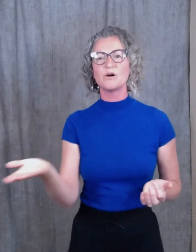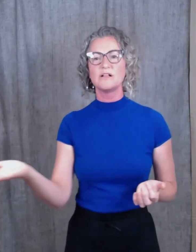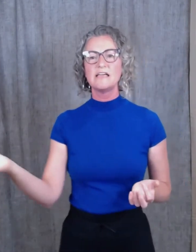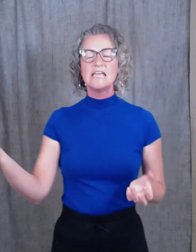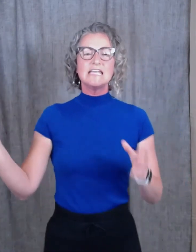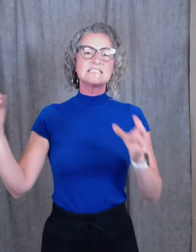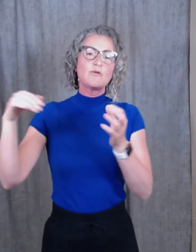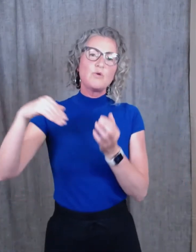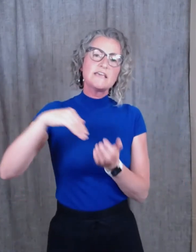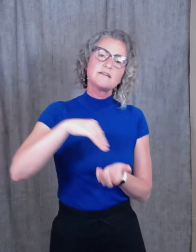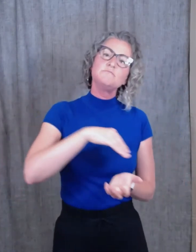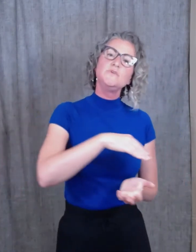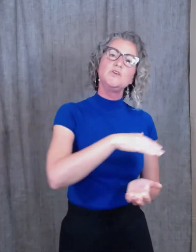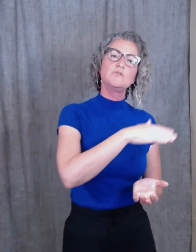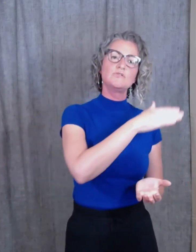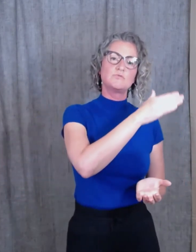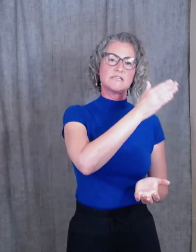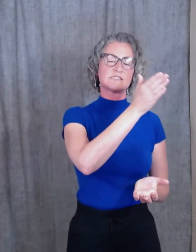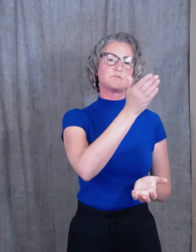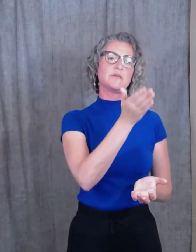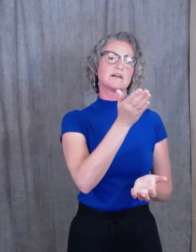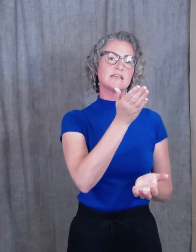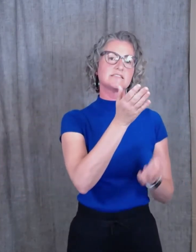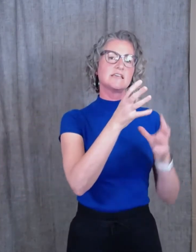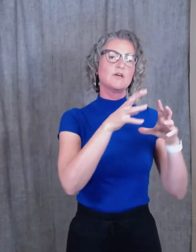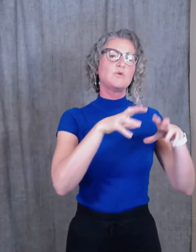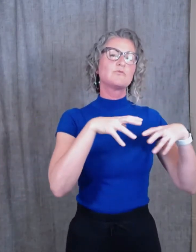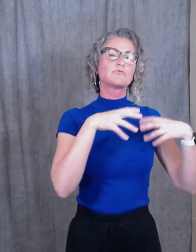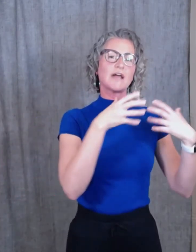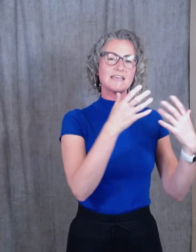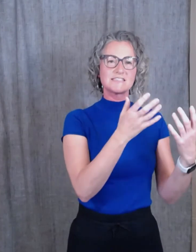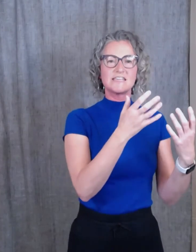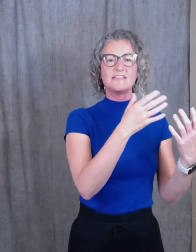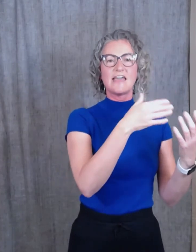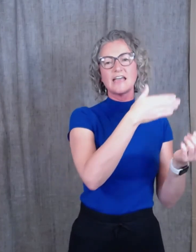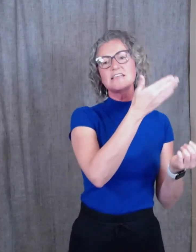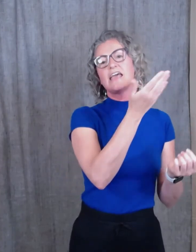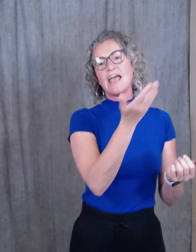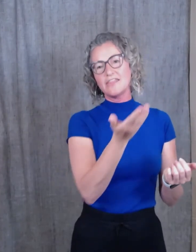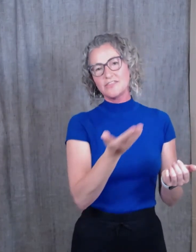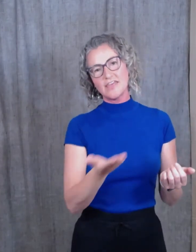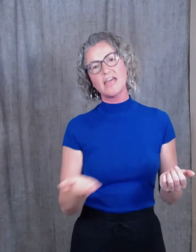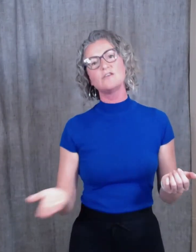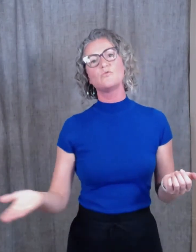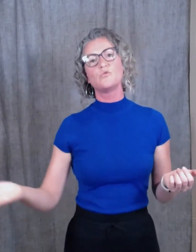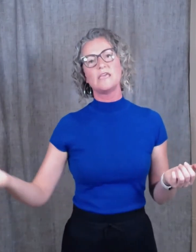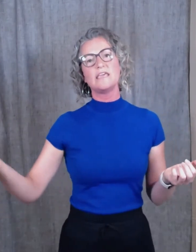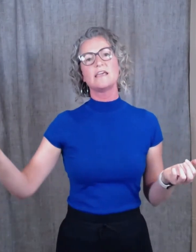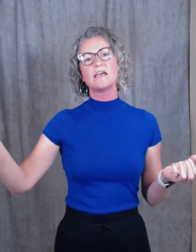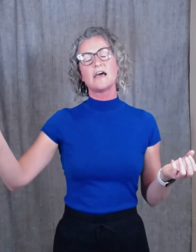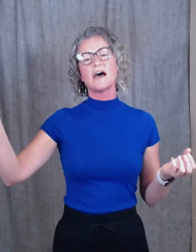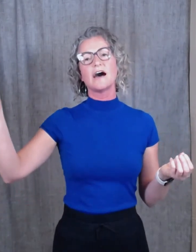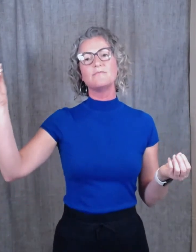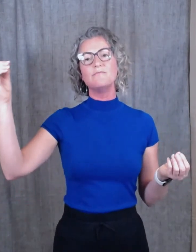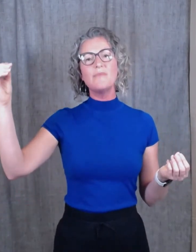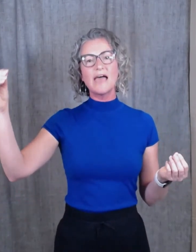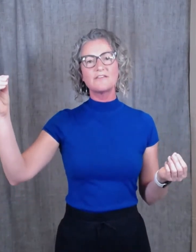is that we commune with spirit, we rest in that, and then we manifest